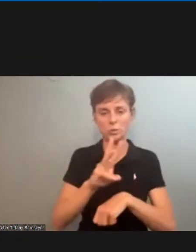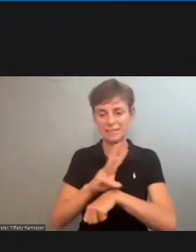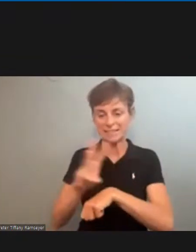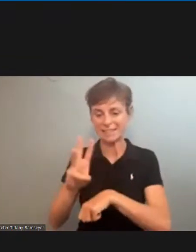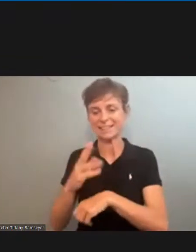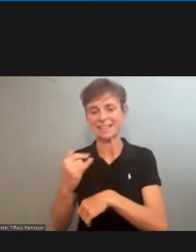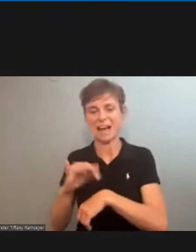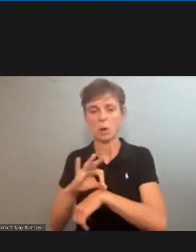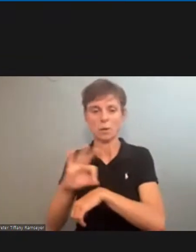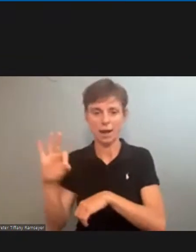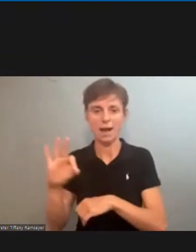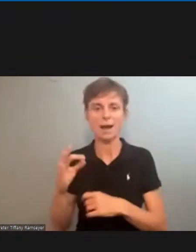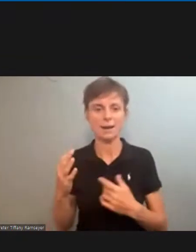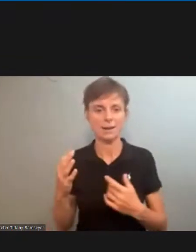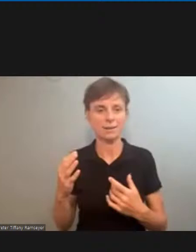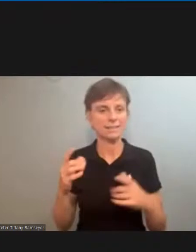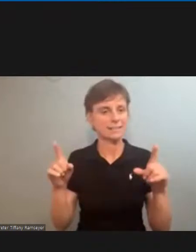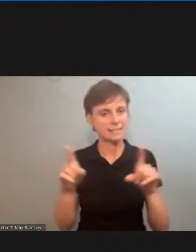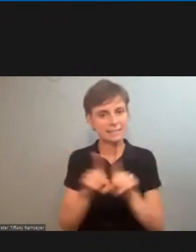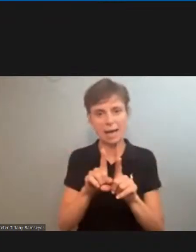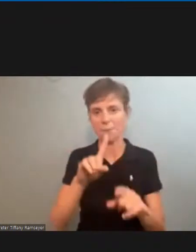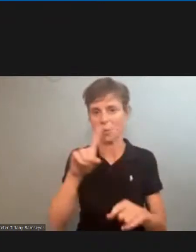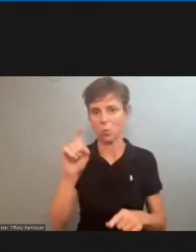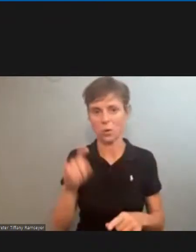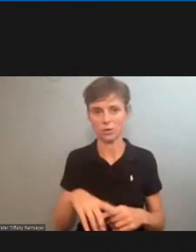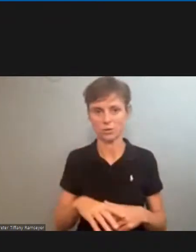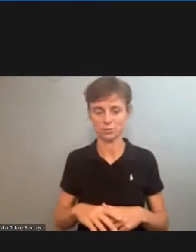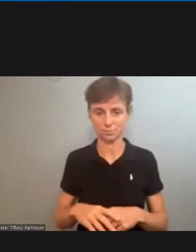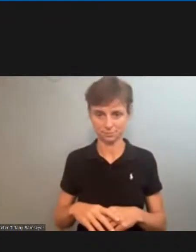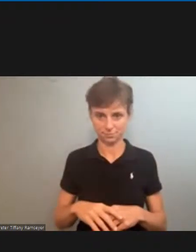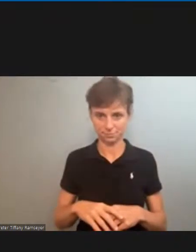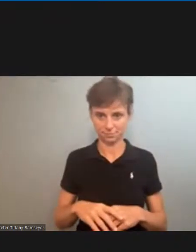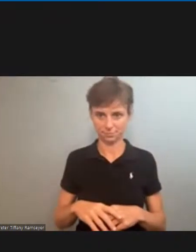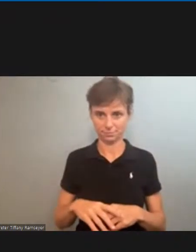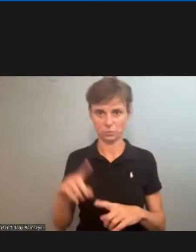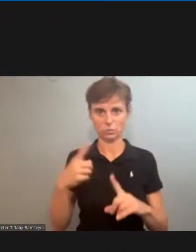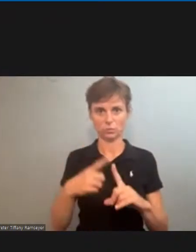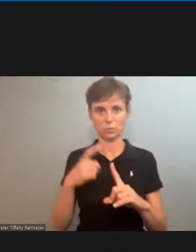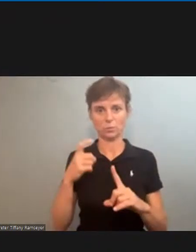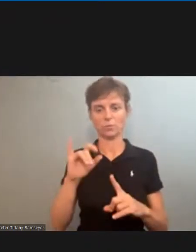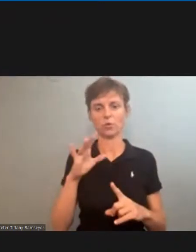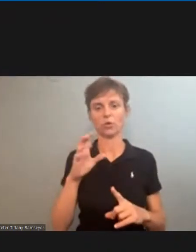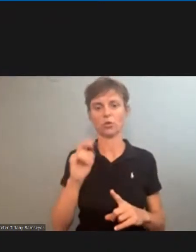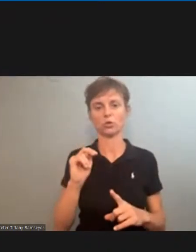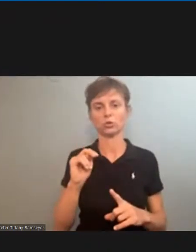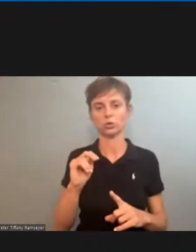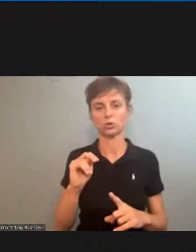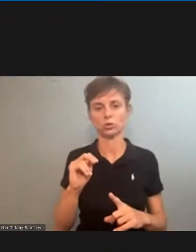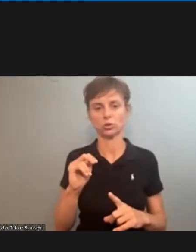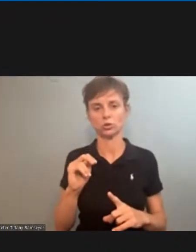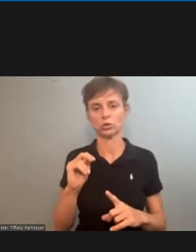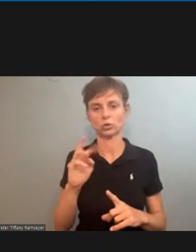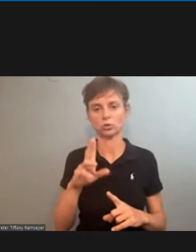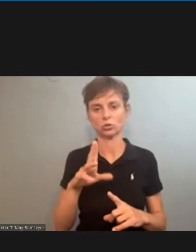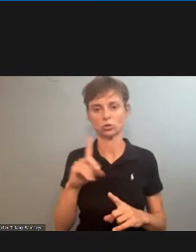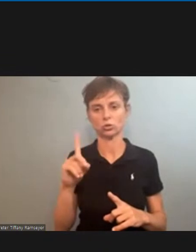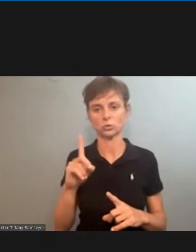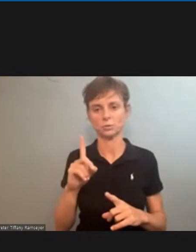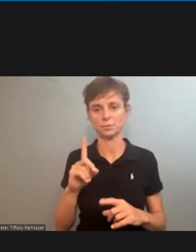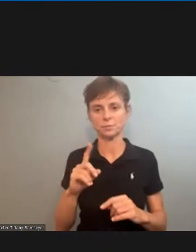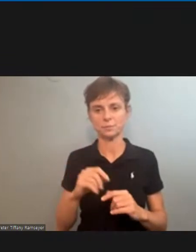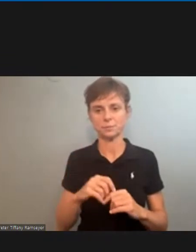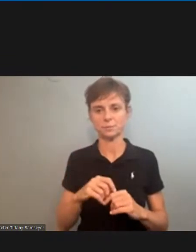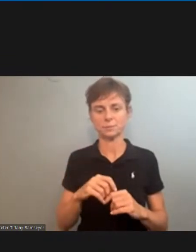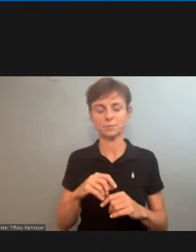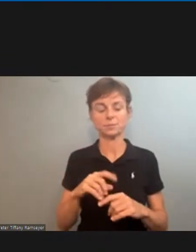now the nine o'clock has the same question this comes from john rudd who should be with us on this nine o'clock we